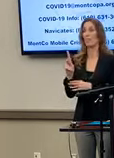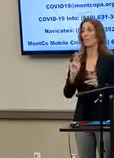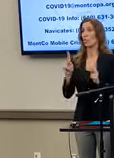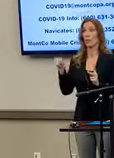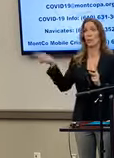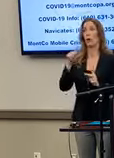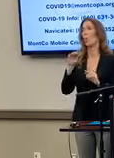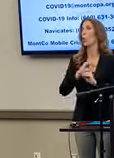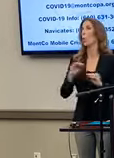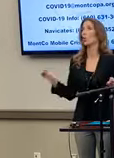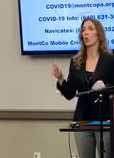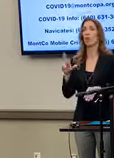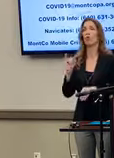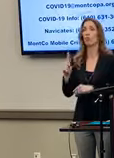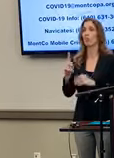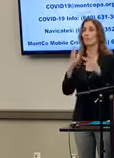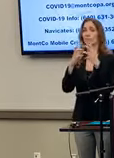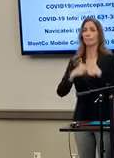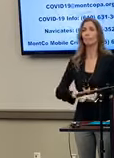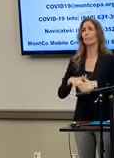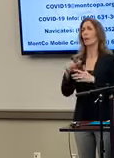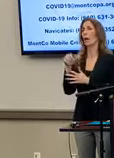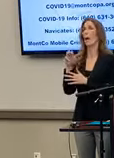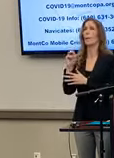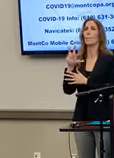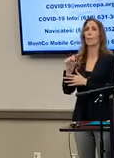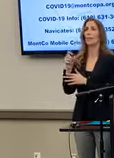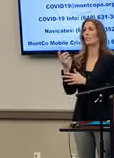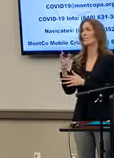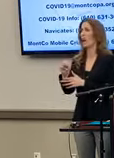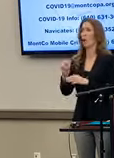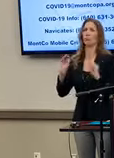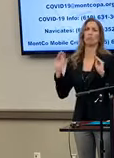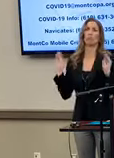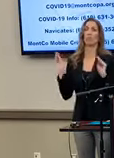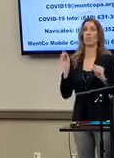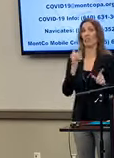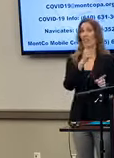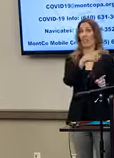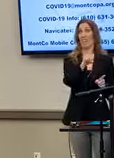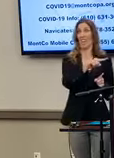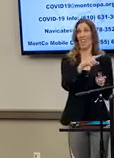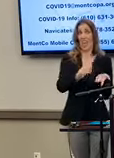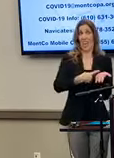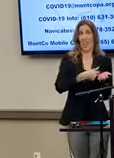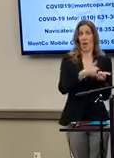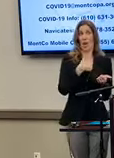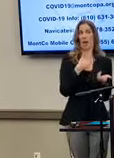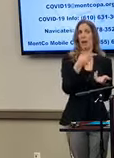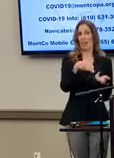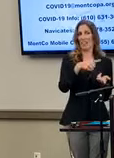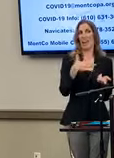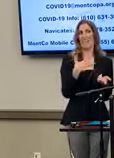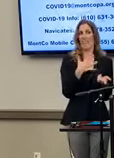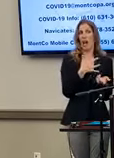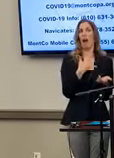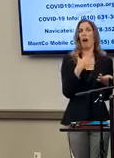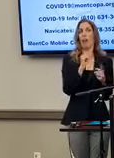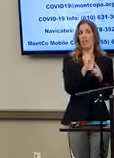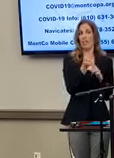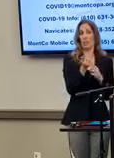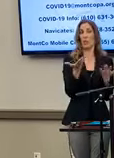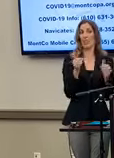public. There's no risk of a meltdown or anything like that. And they felt that under this